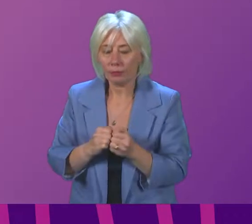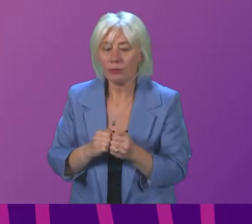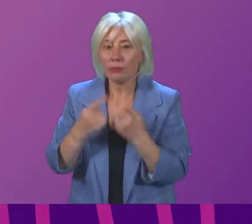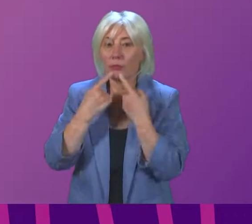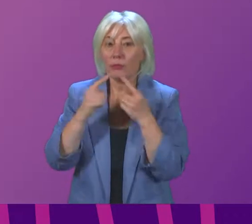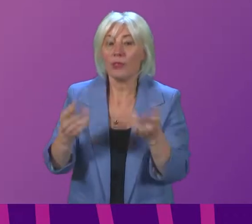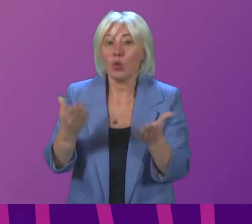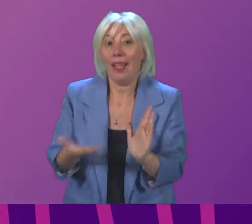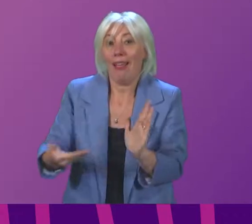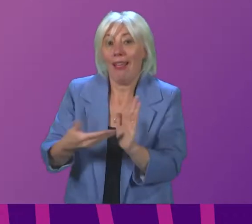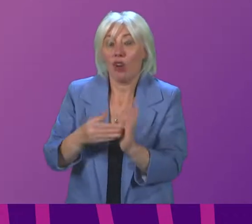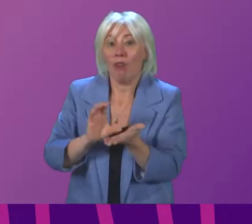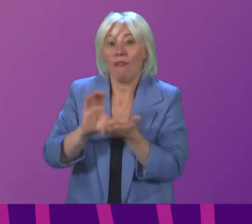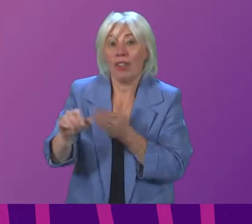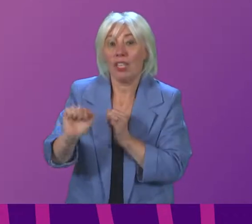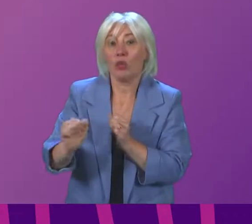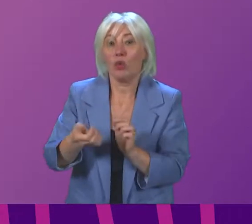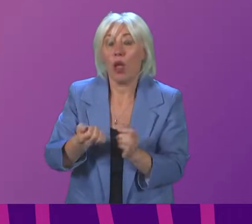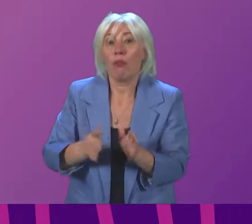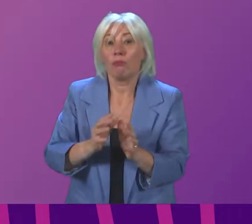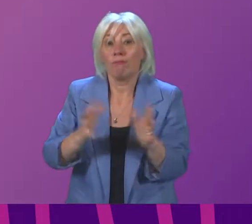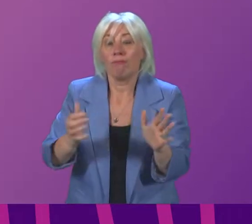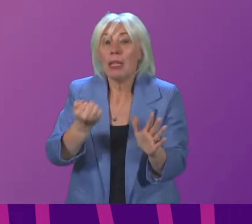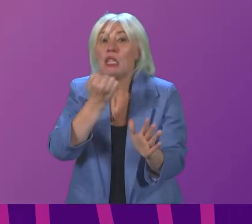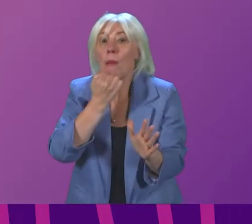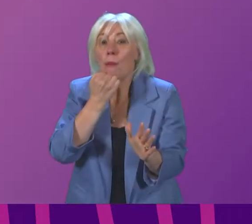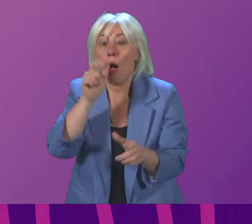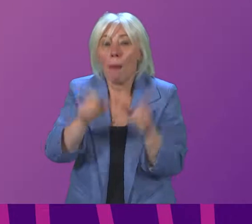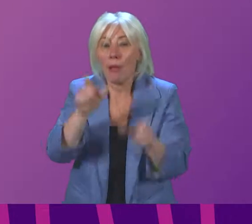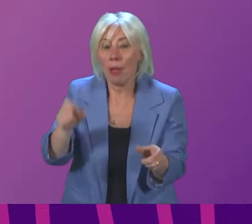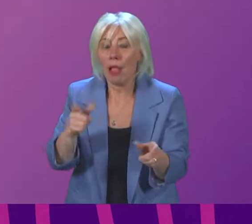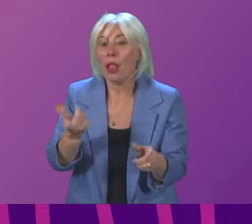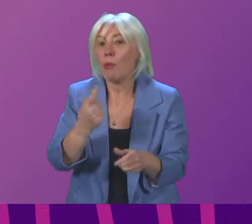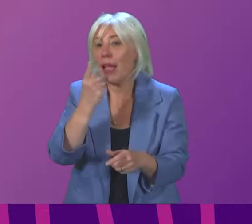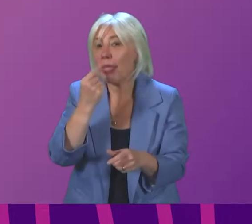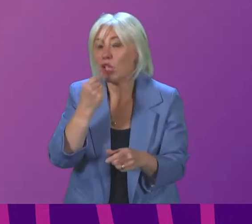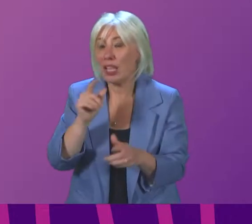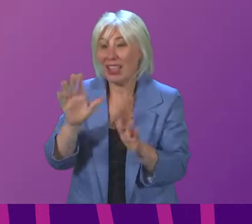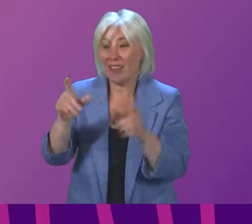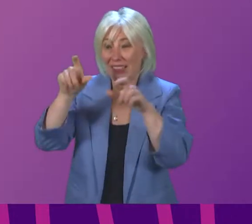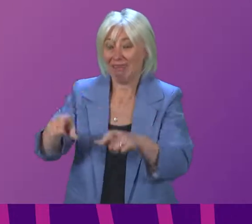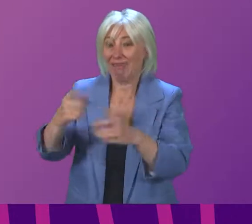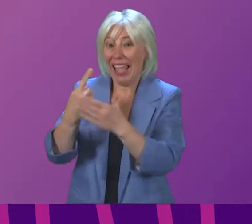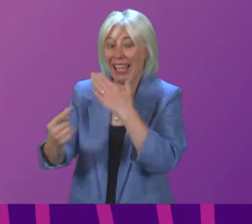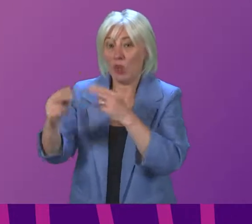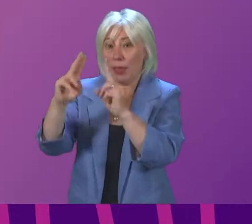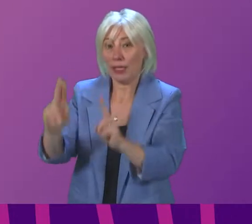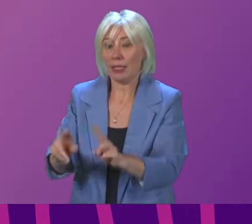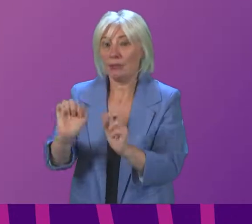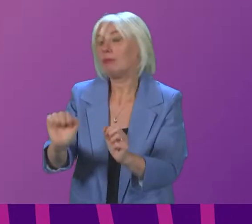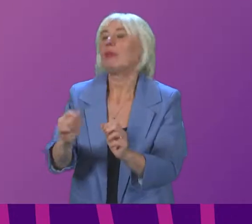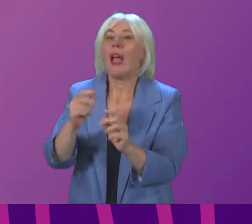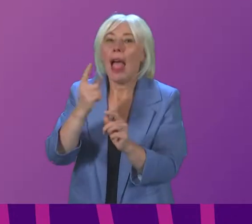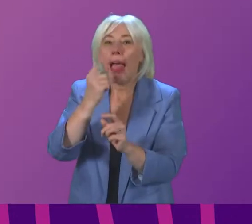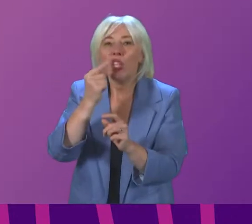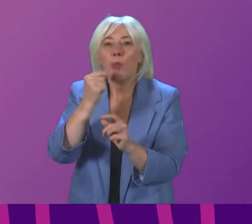today additional funding to support the increased numbers that are likely to be eligible and asked to isolate. We keep the eligibility requirements under